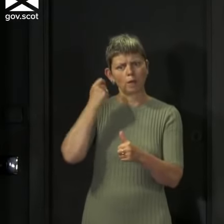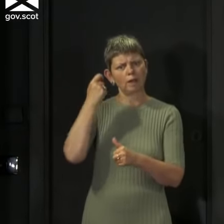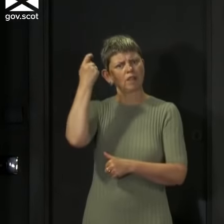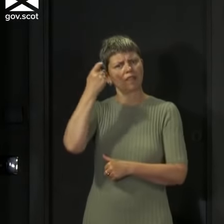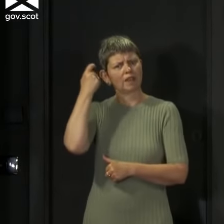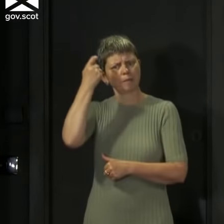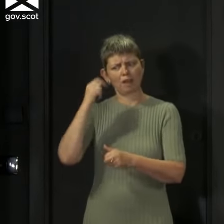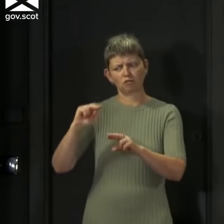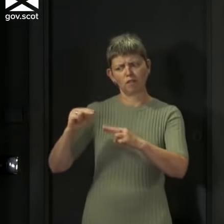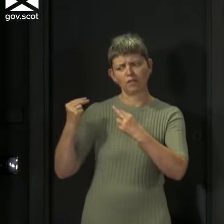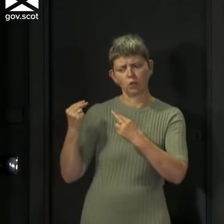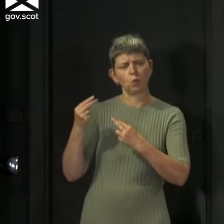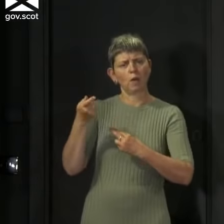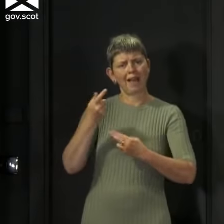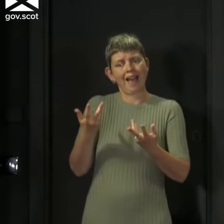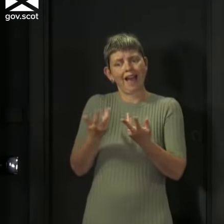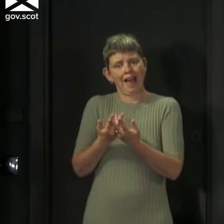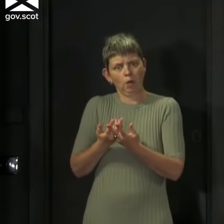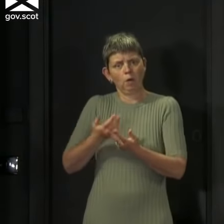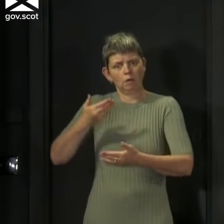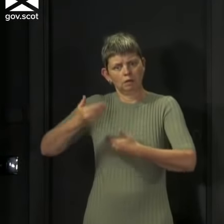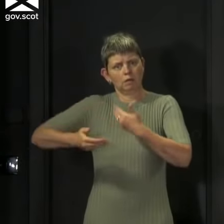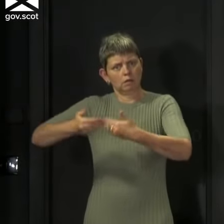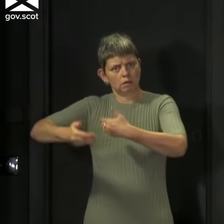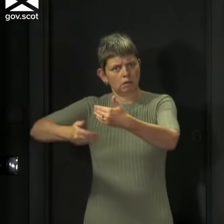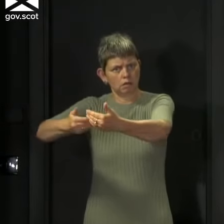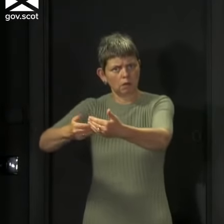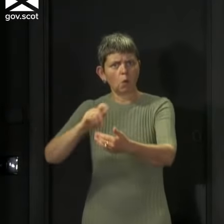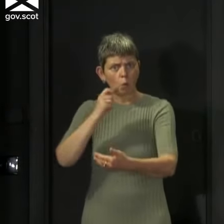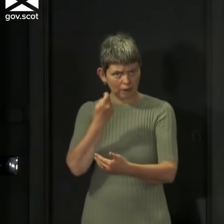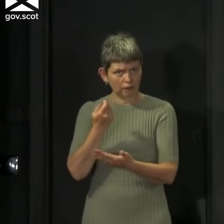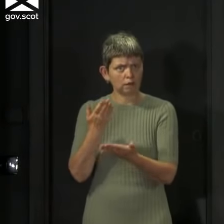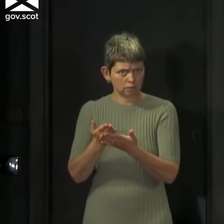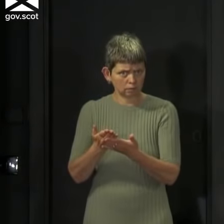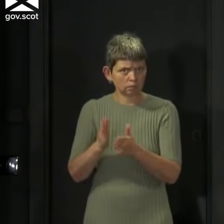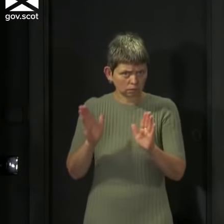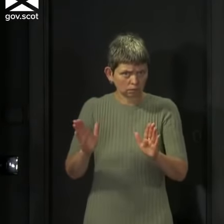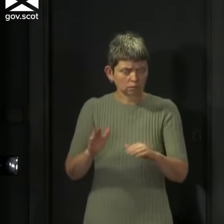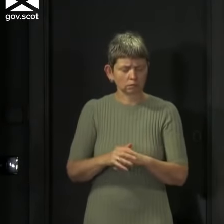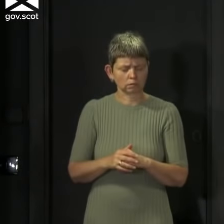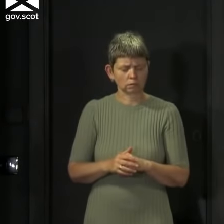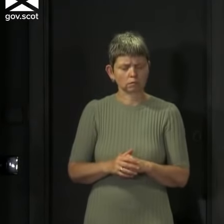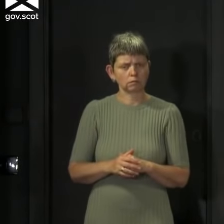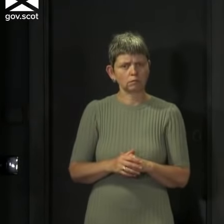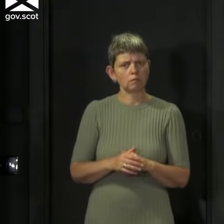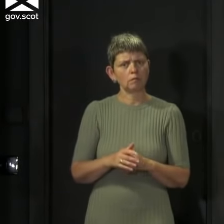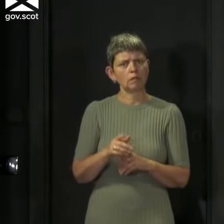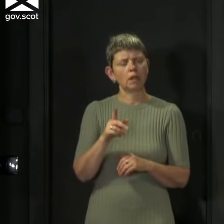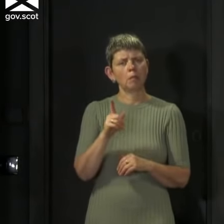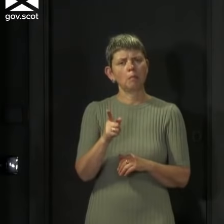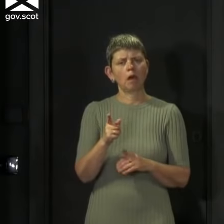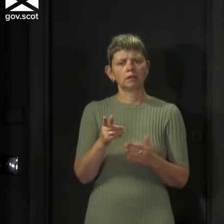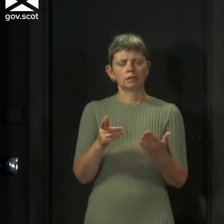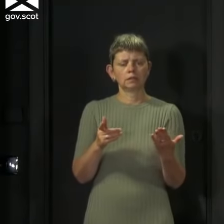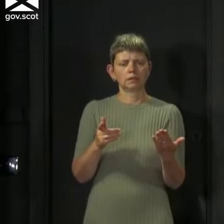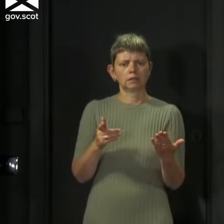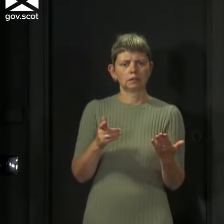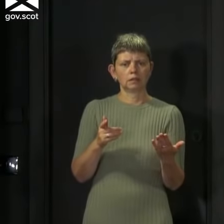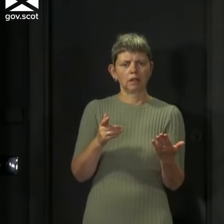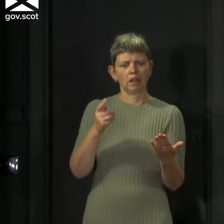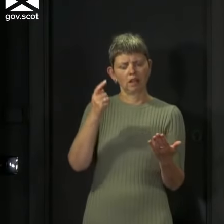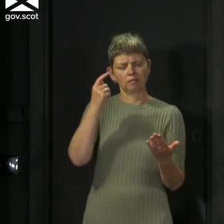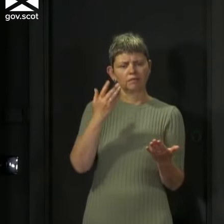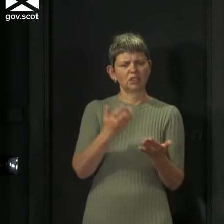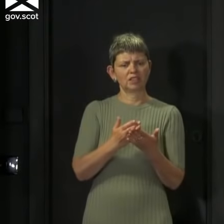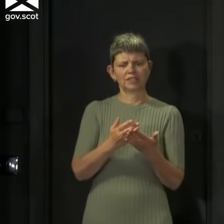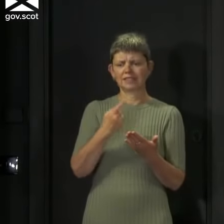last part of the process. I'm not suggesting otherwise. But don't just cast aside this next